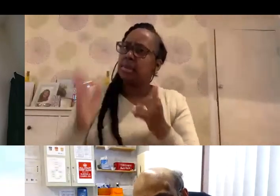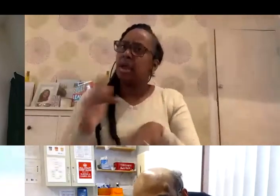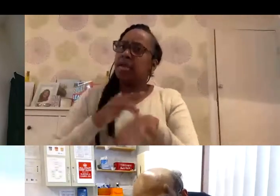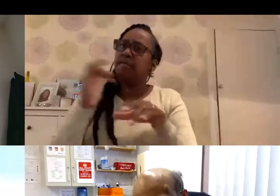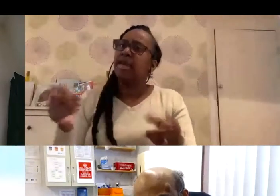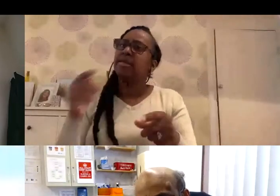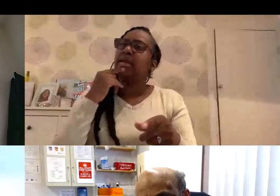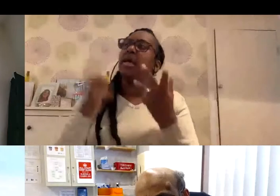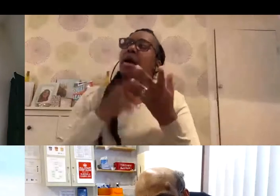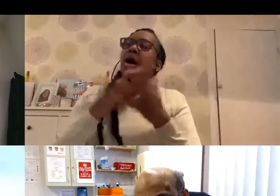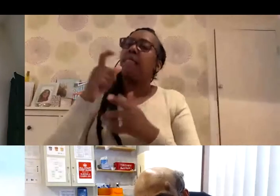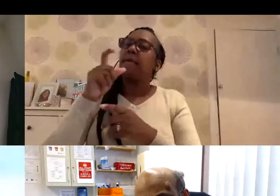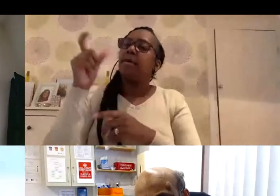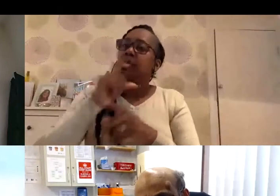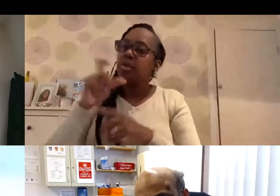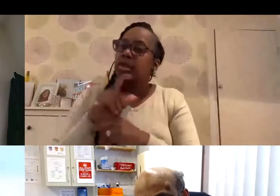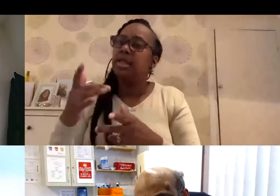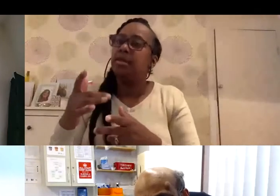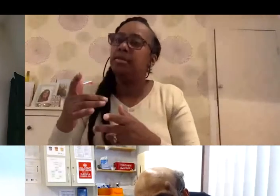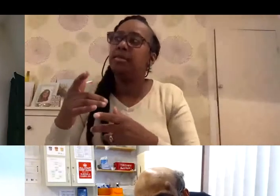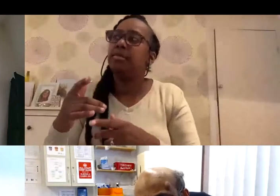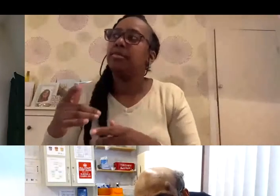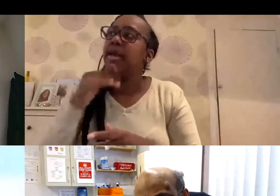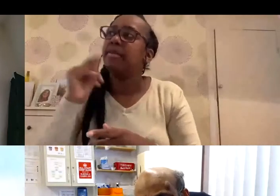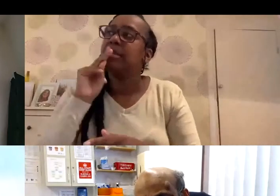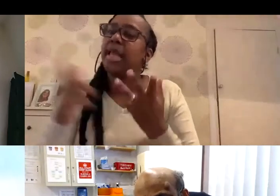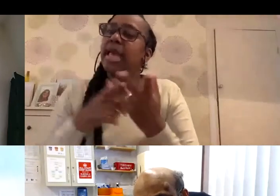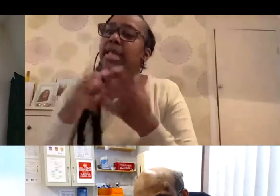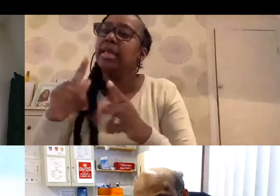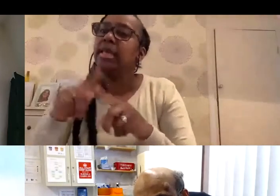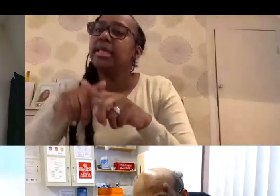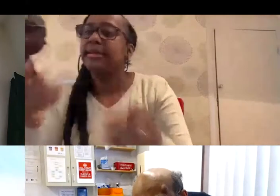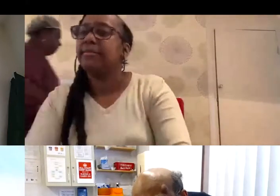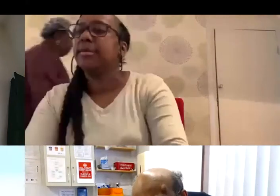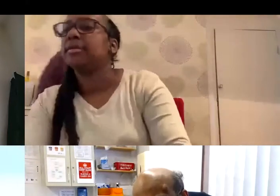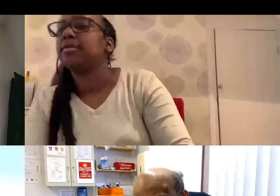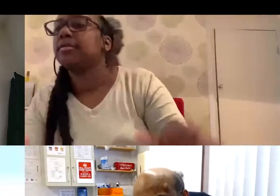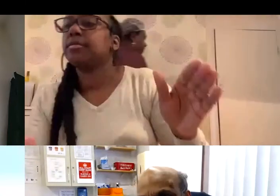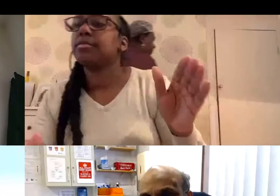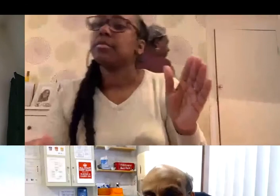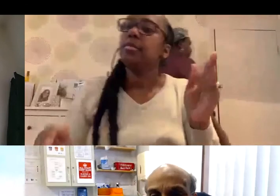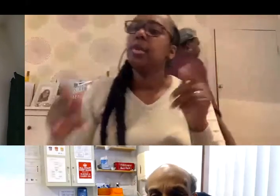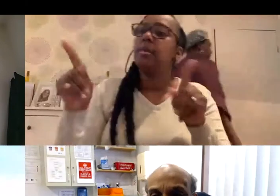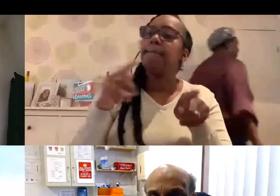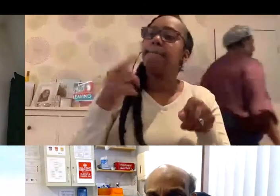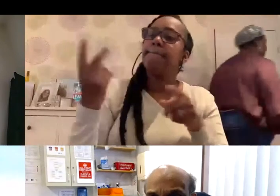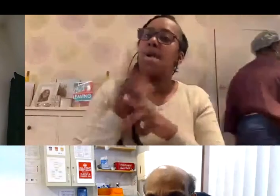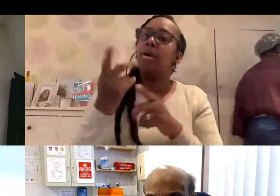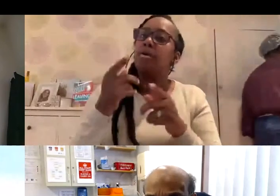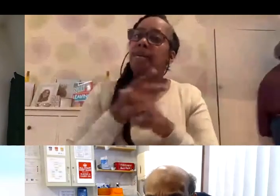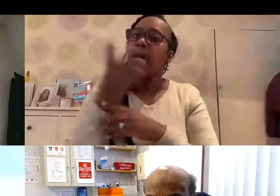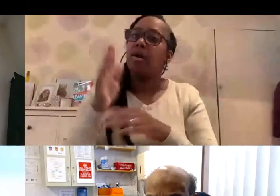than other communities. Likewise, we haven't noticed any difference between the vaccines. So both are effective, both are safe. And,